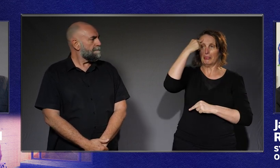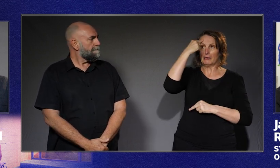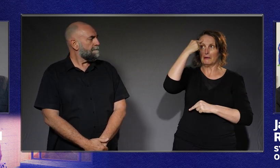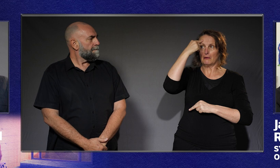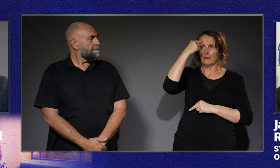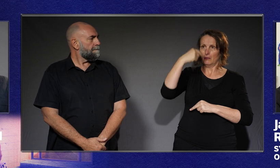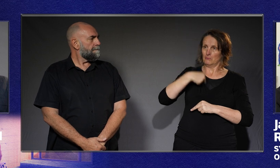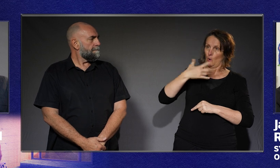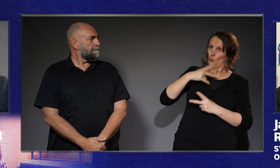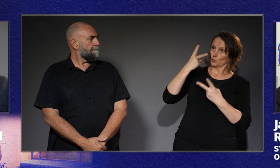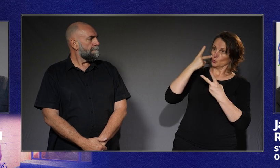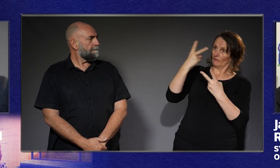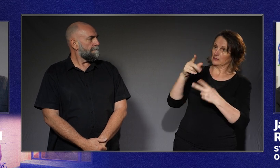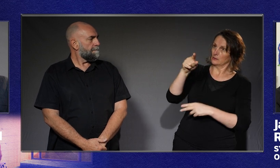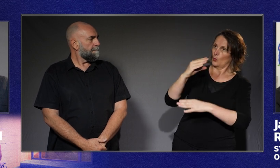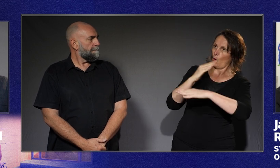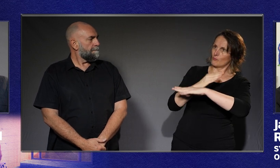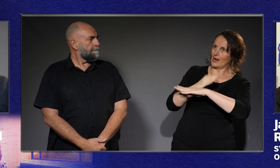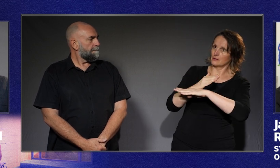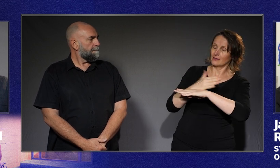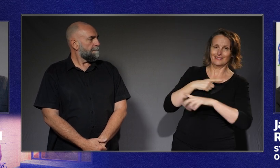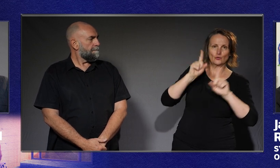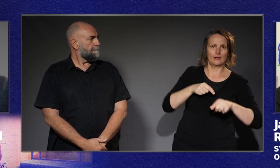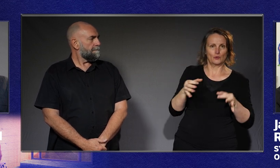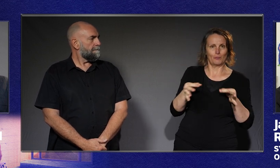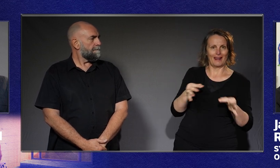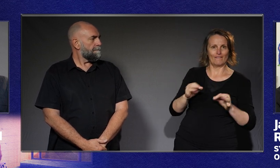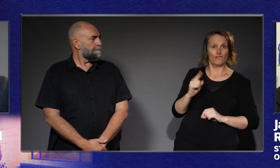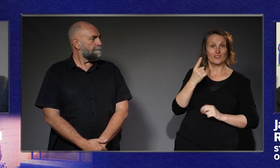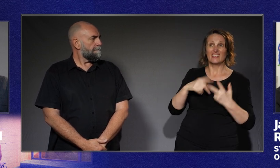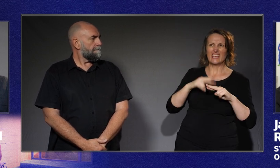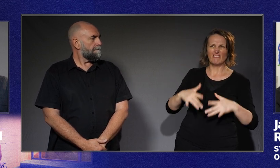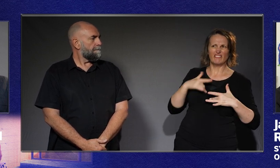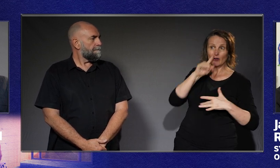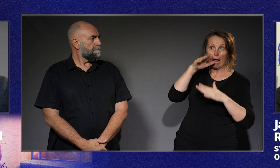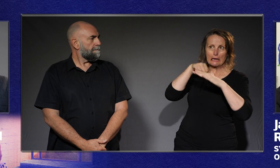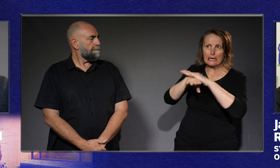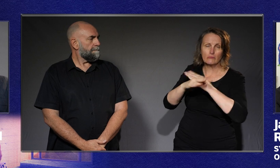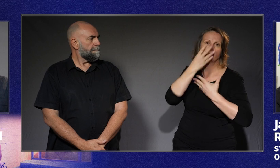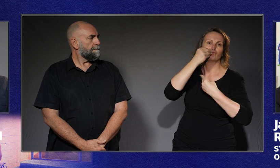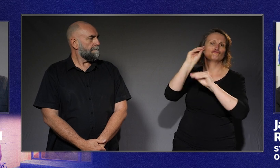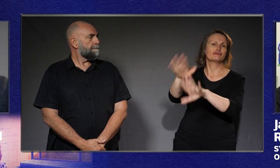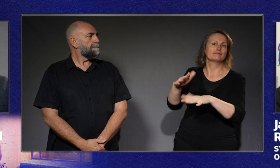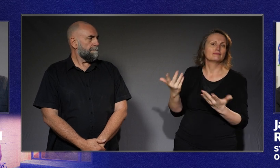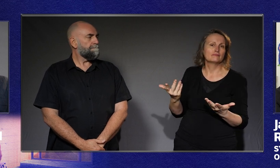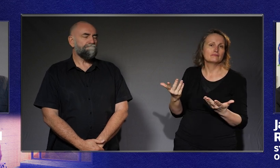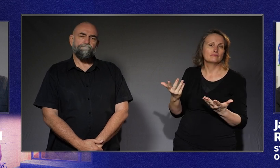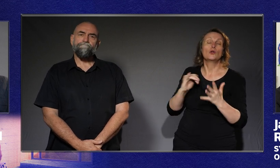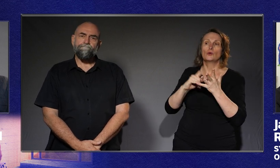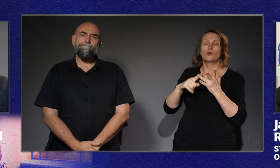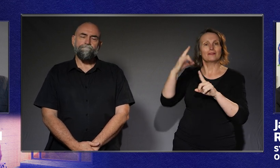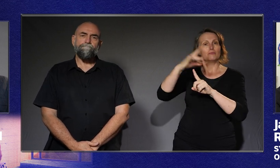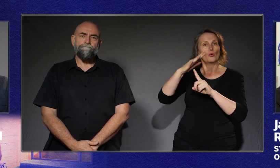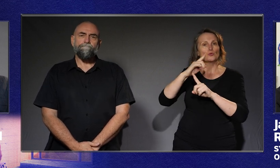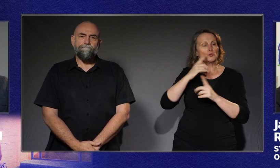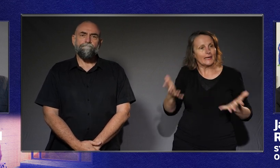or, you know, come into the building. But that's not the case because people won't come to the building if they don't feel like it's accessible. So it is about